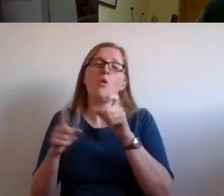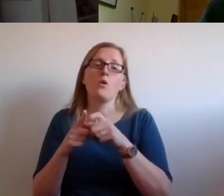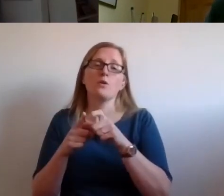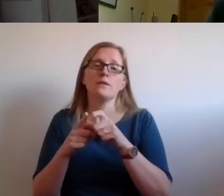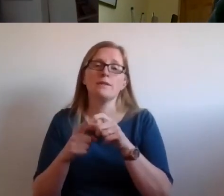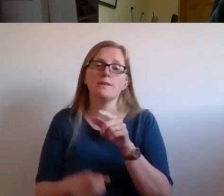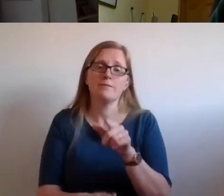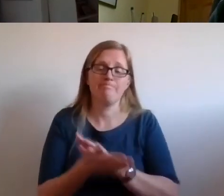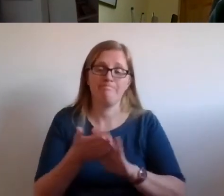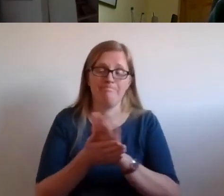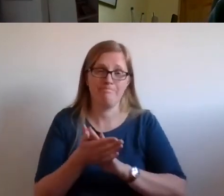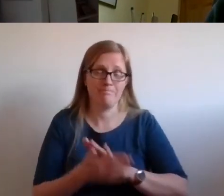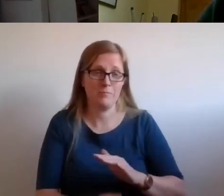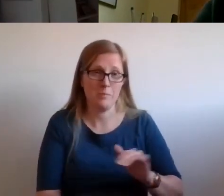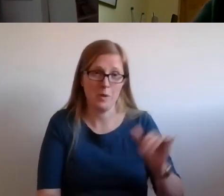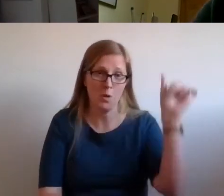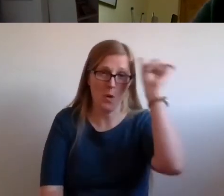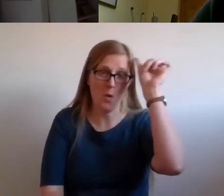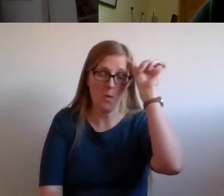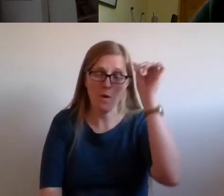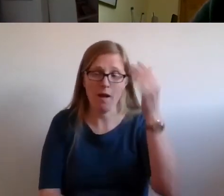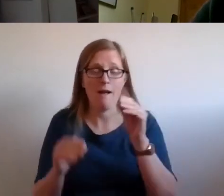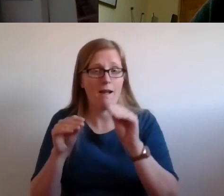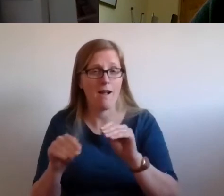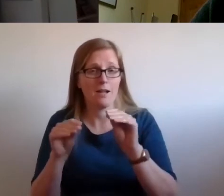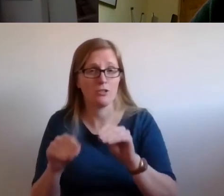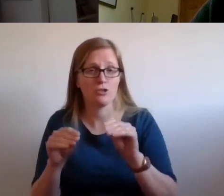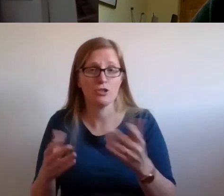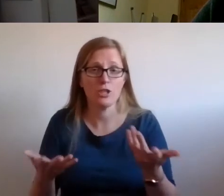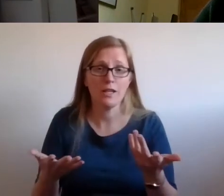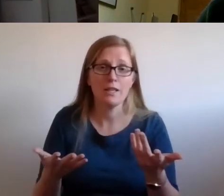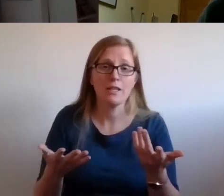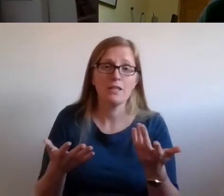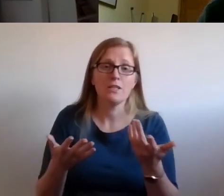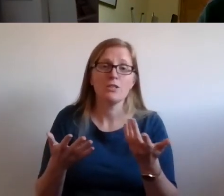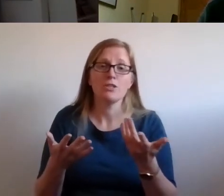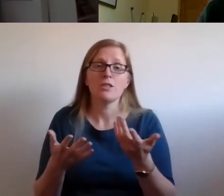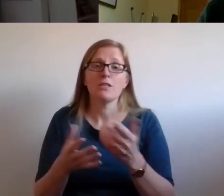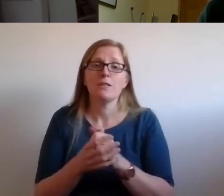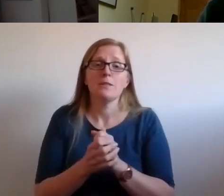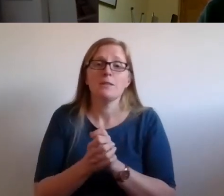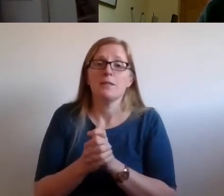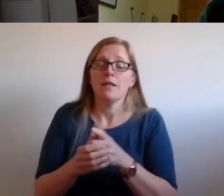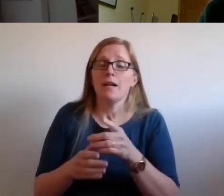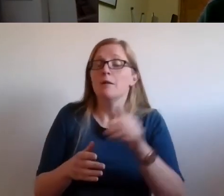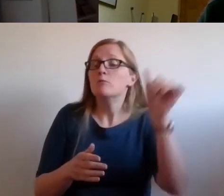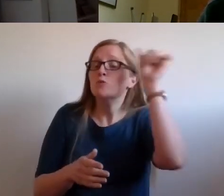education and public awareness, which is now pouring out to not just in Scotland, in terms of, know, statutes,